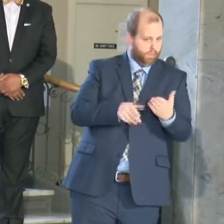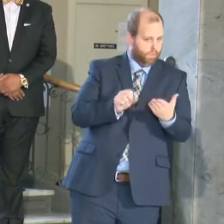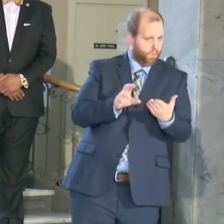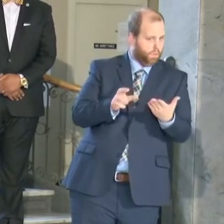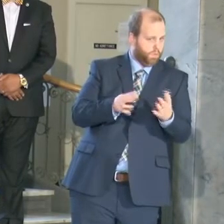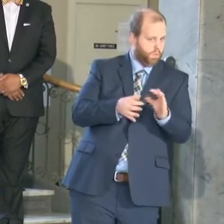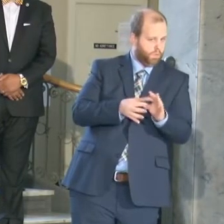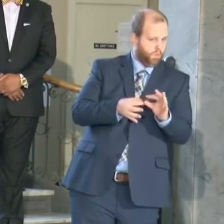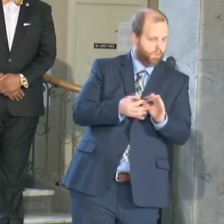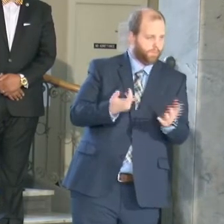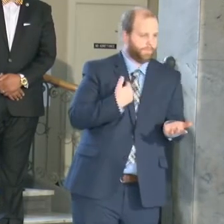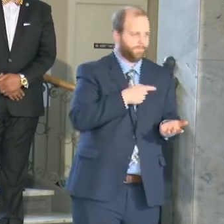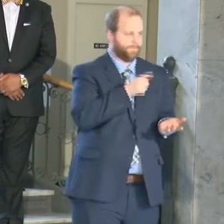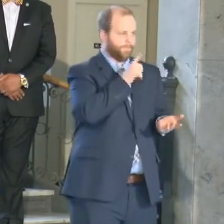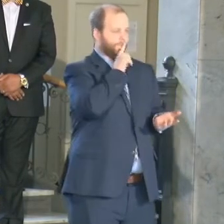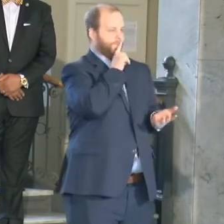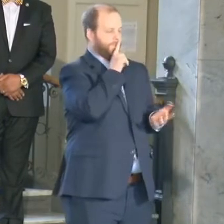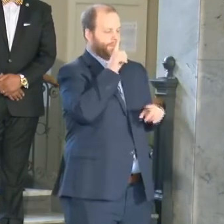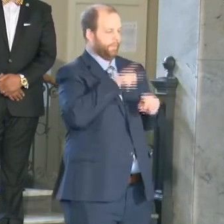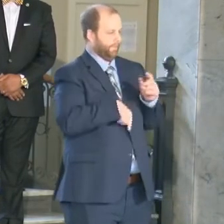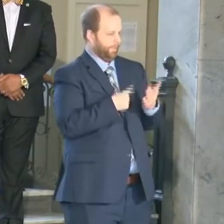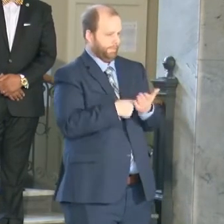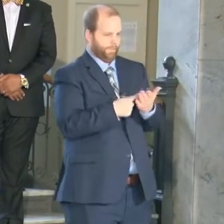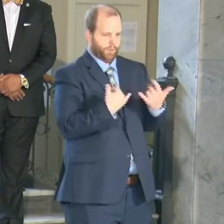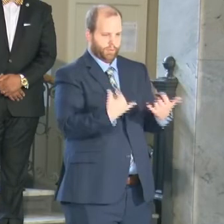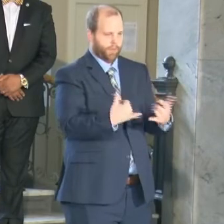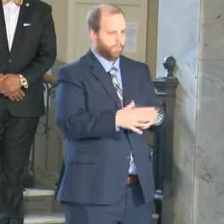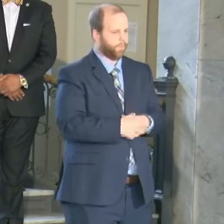it's an ongoing process not a liberty to share